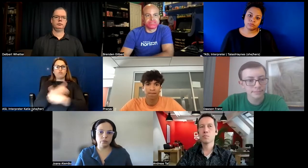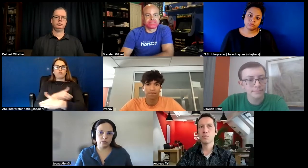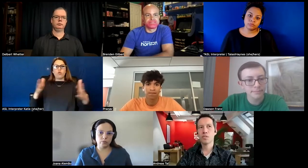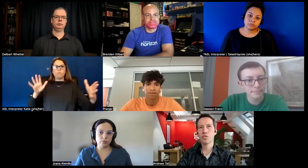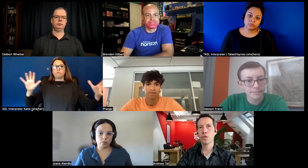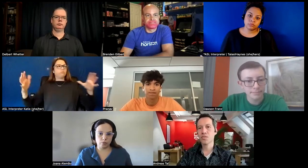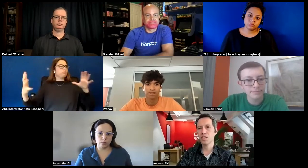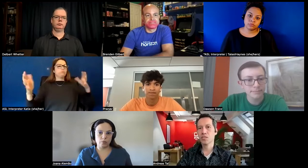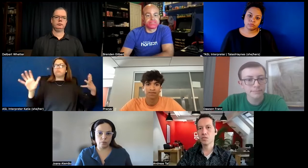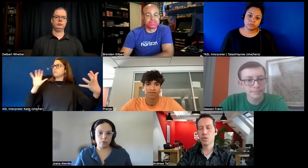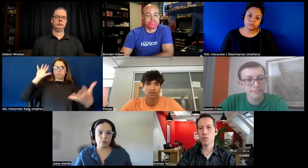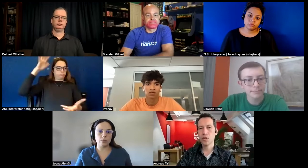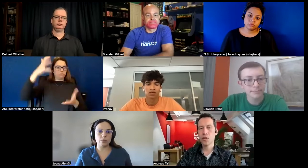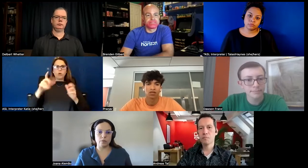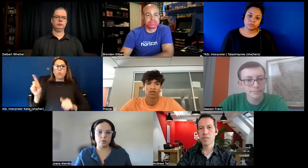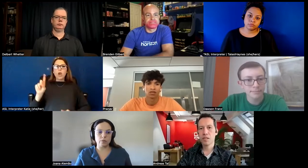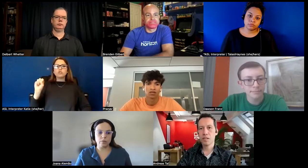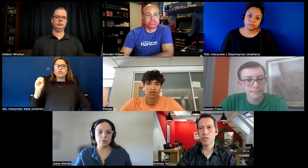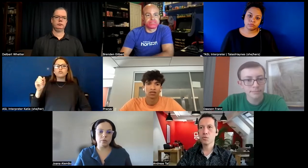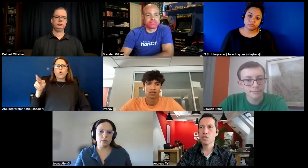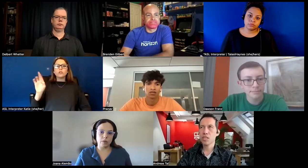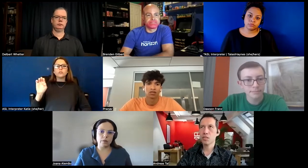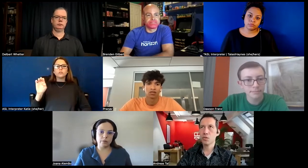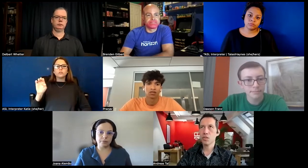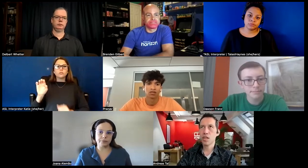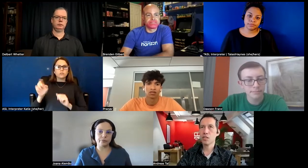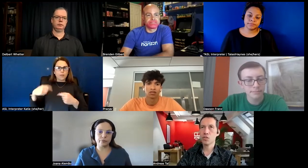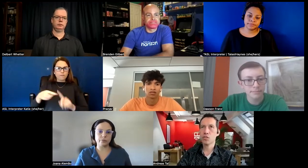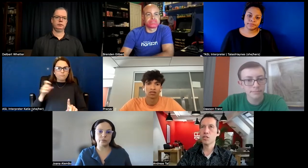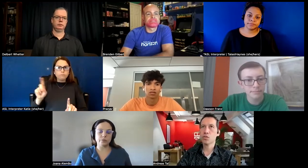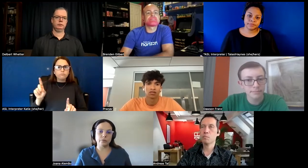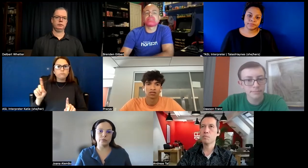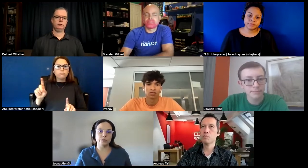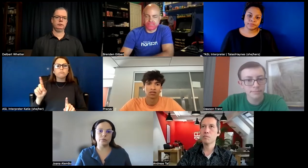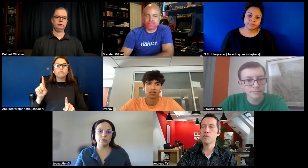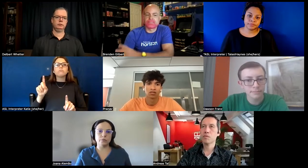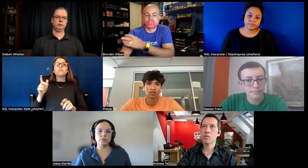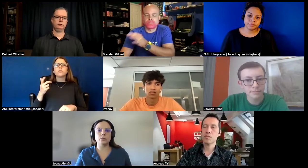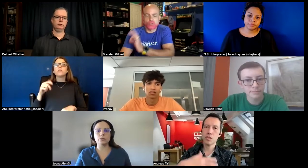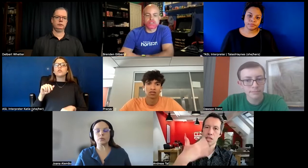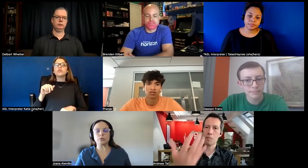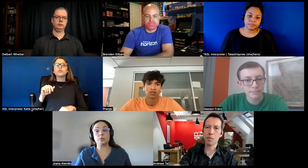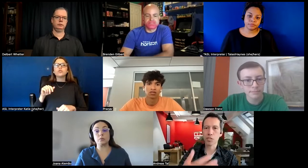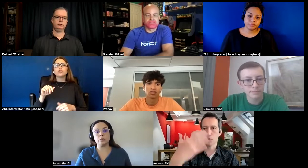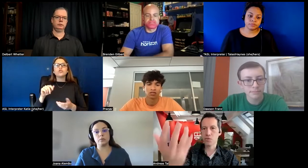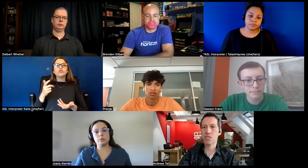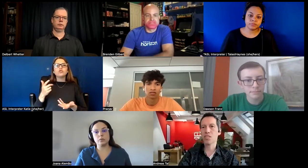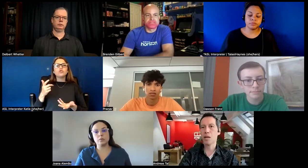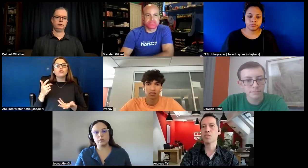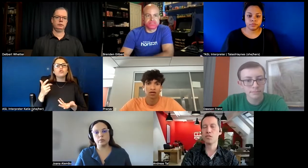source is so uh usually you yeah it should yeah be possible to see the caption of